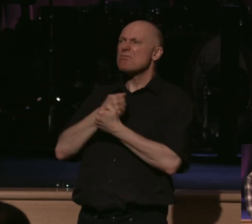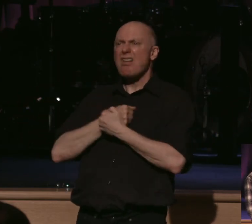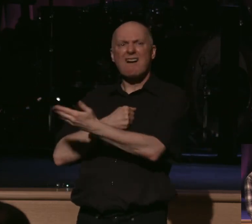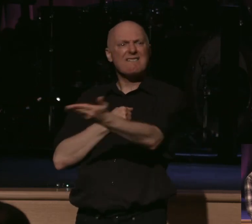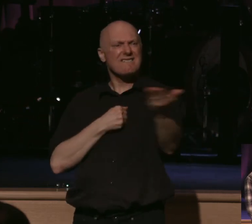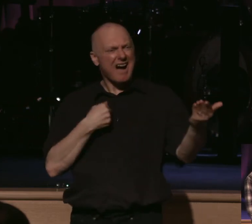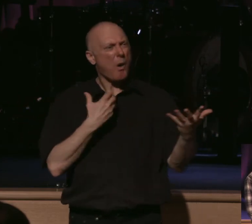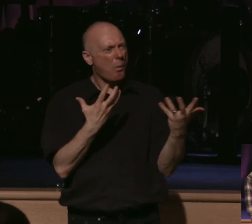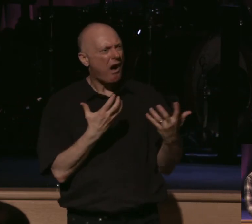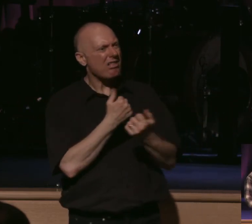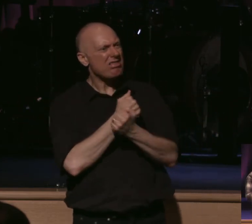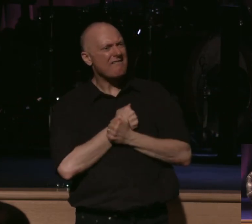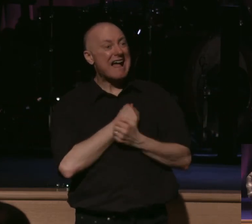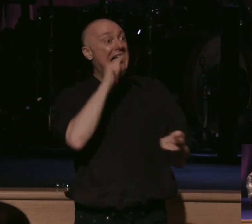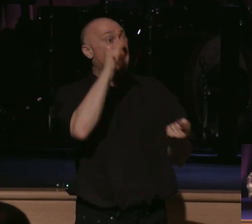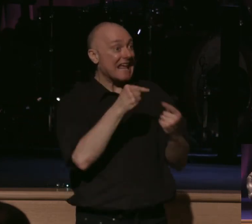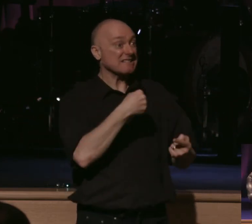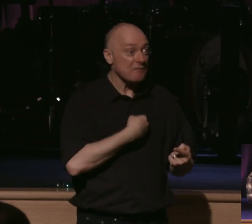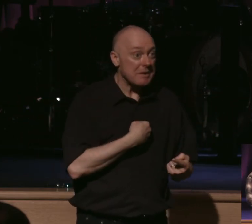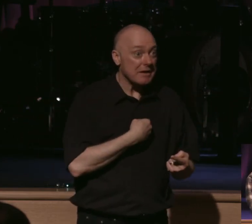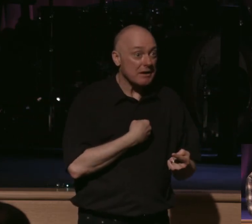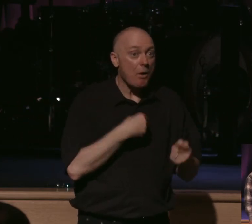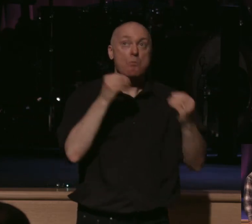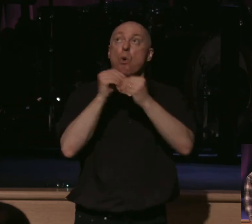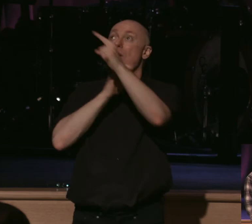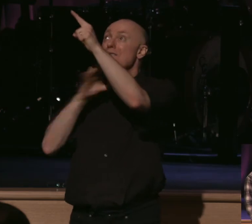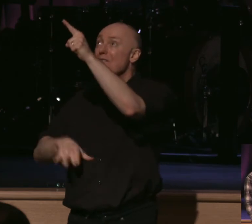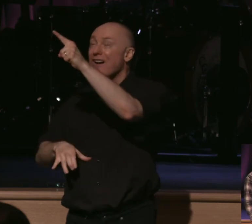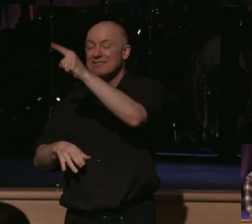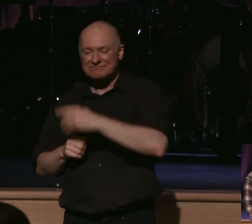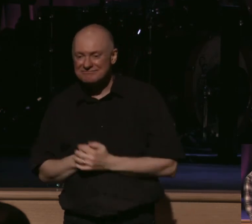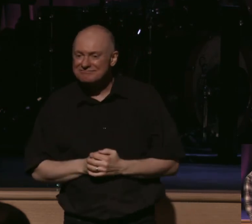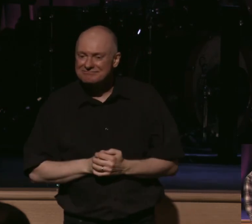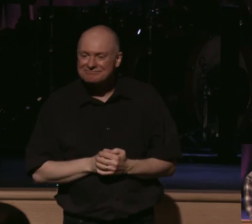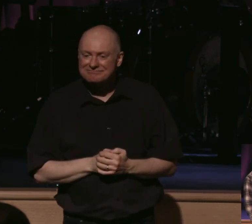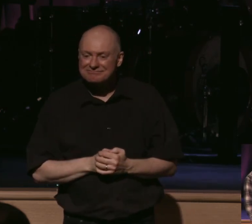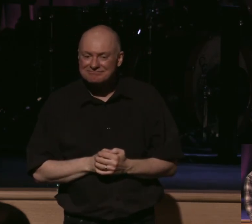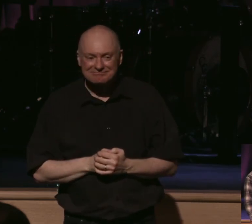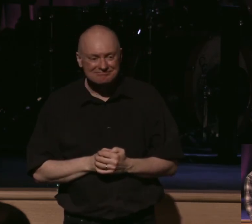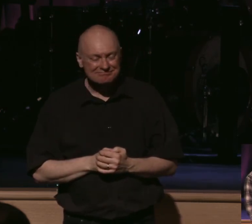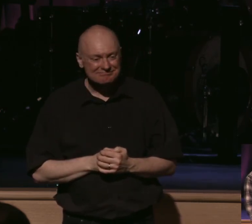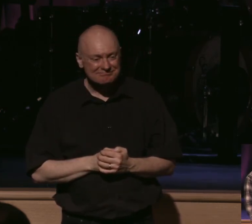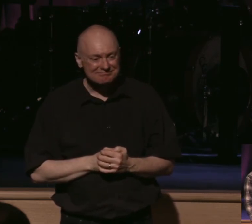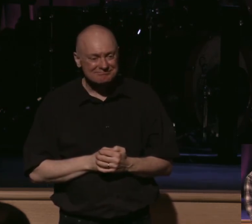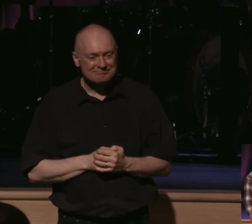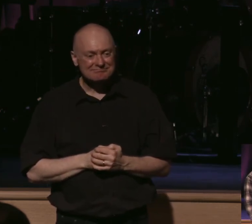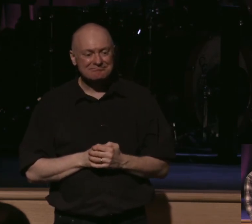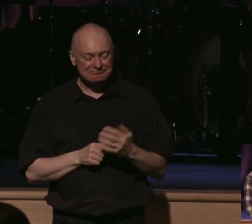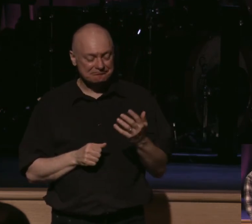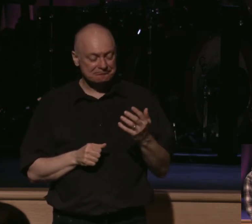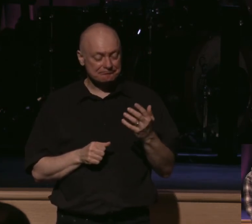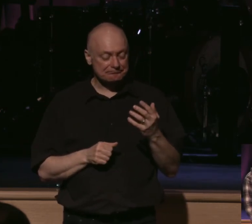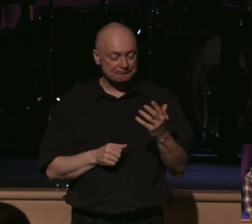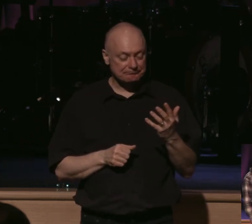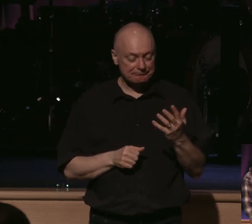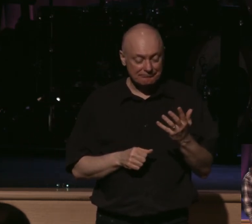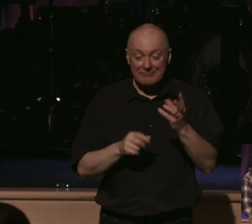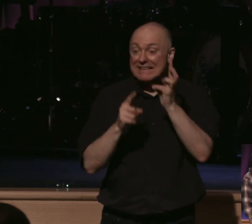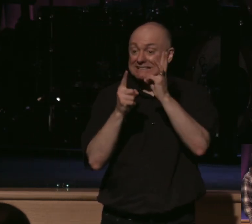I want to love less of me, more of Christ. Love self. Or, love Christ, don't love self. Sixthly, this,